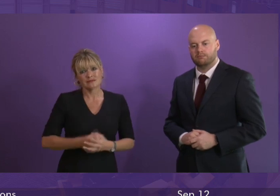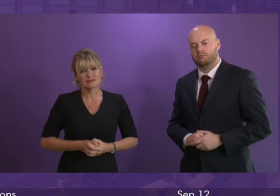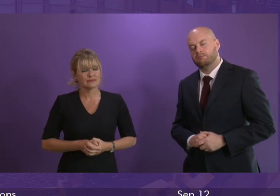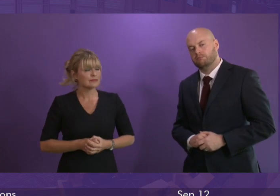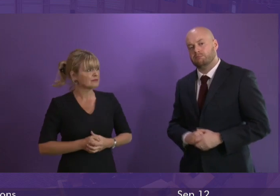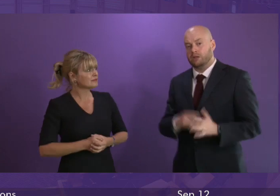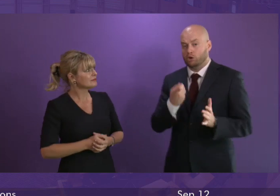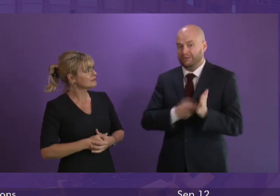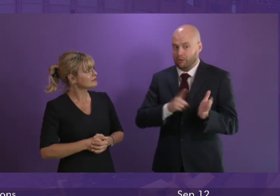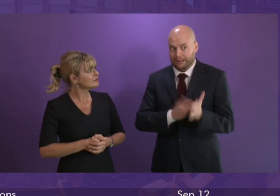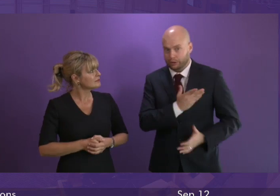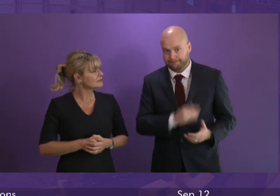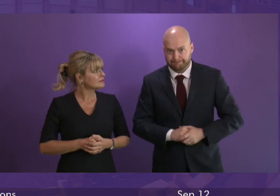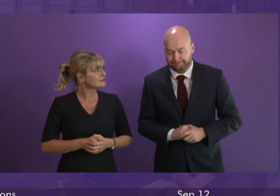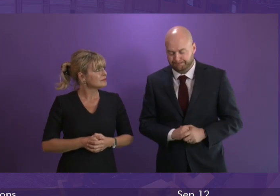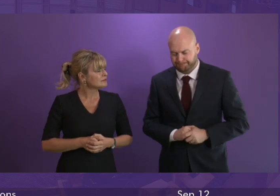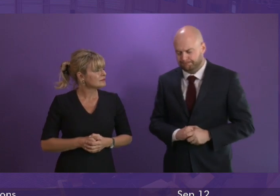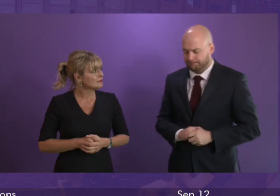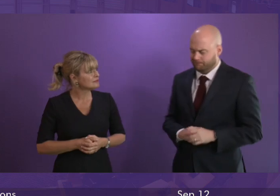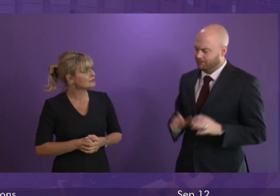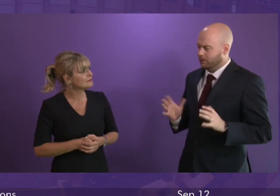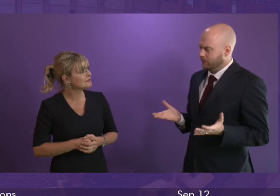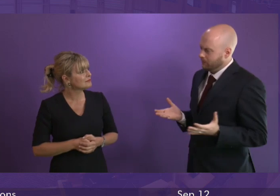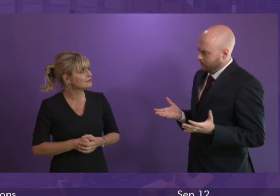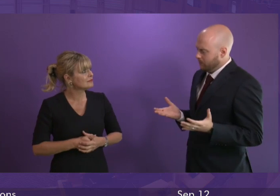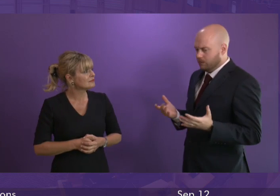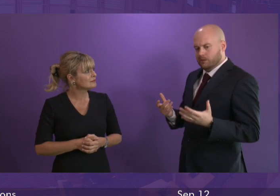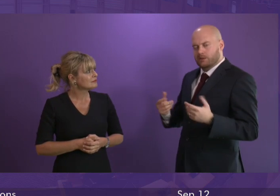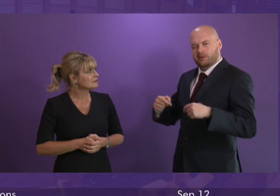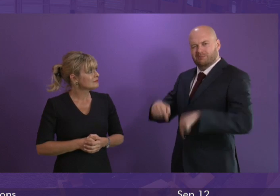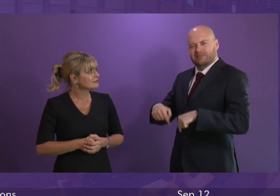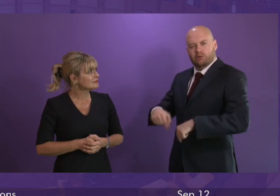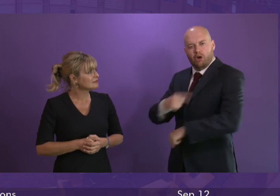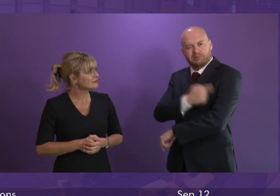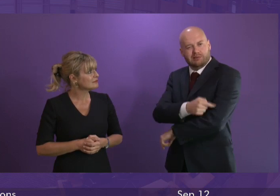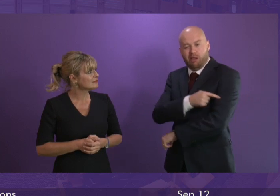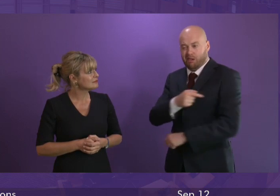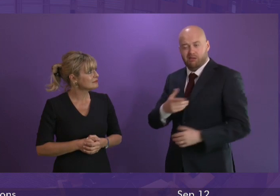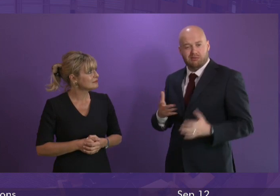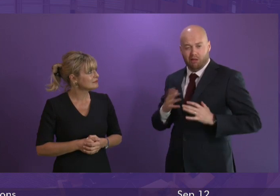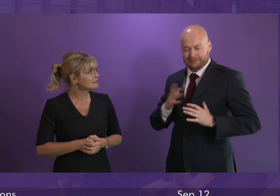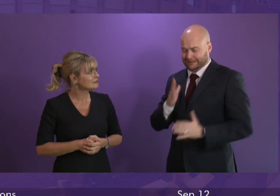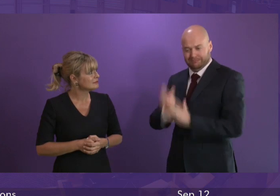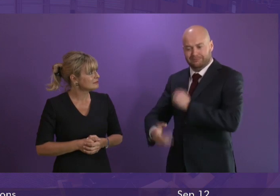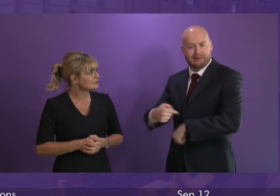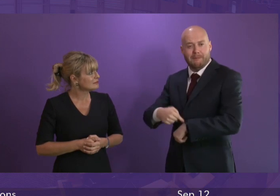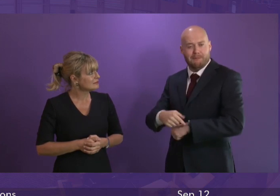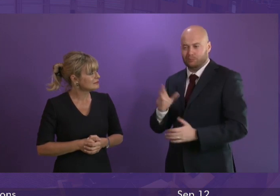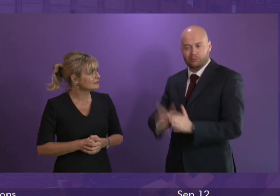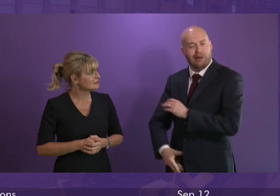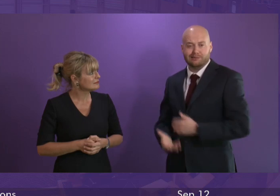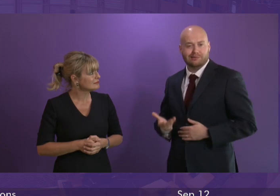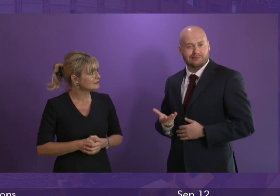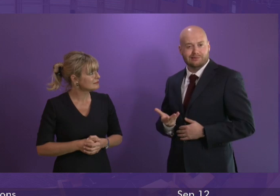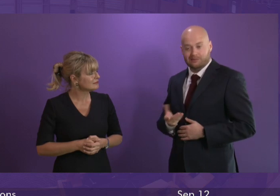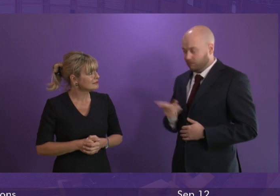Richard Leonard. But this is a hospital that was already way over timetable. Does the First Minister not understand just